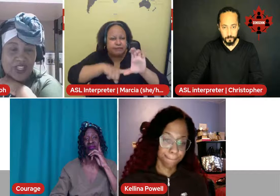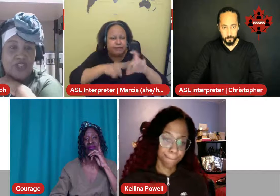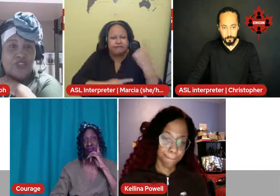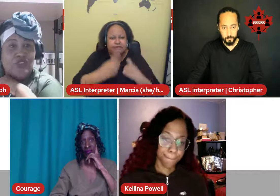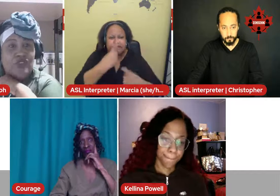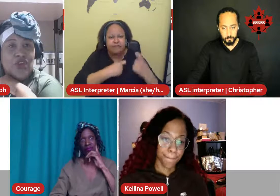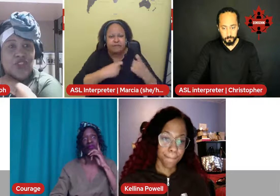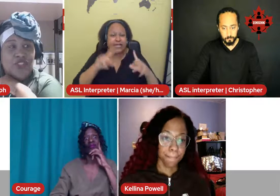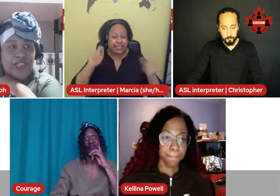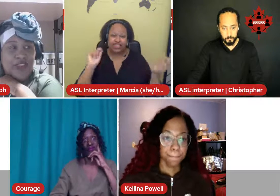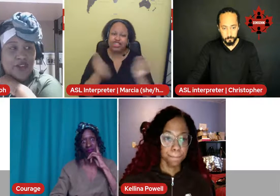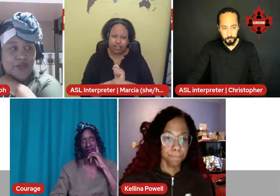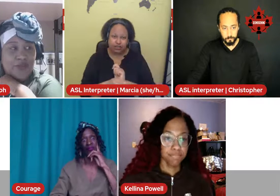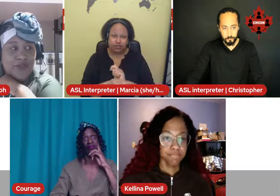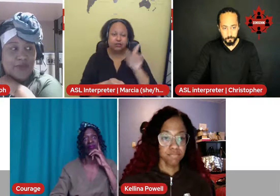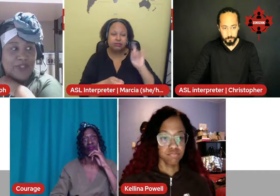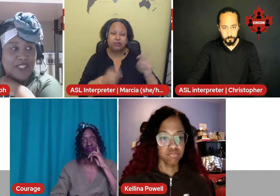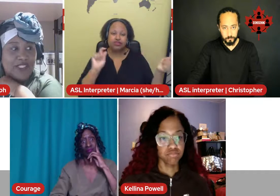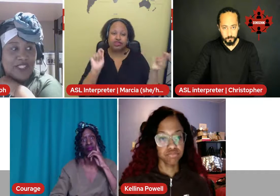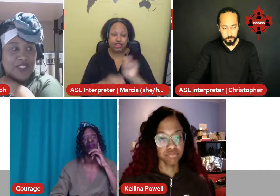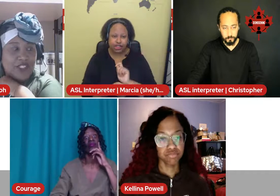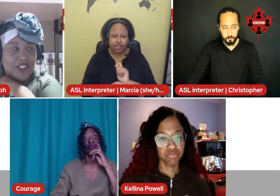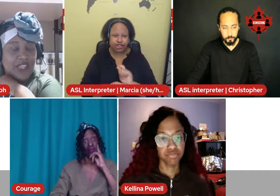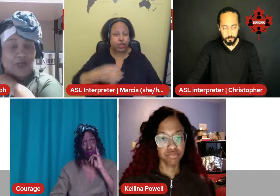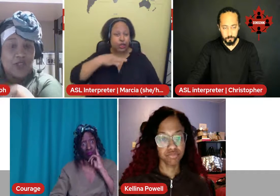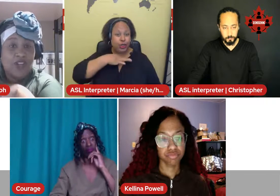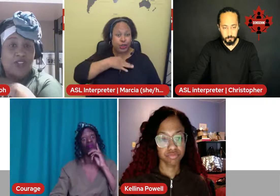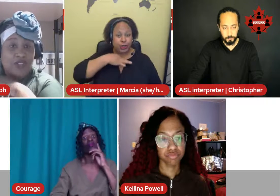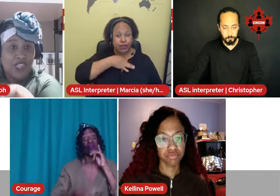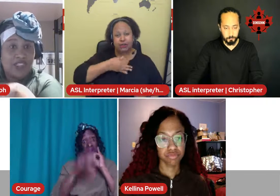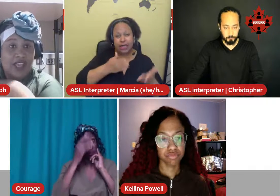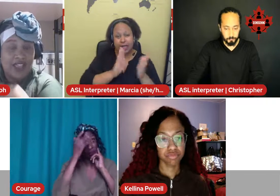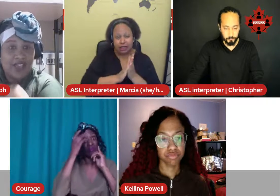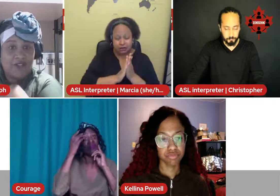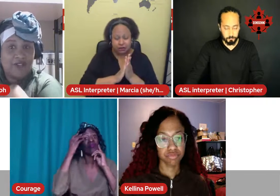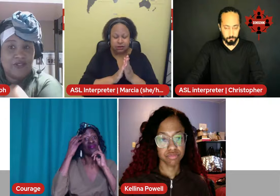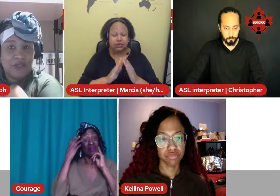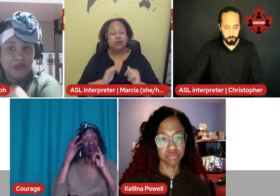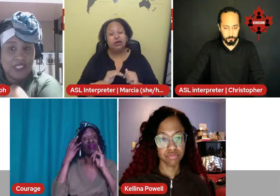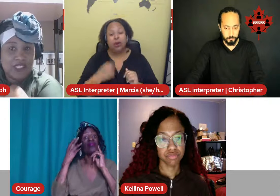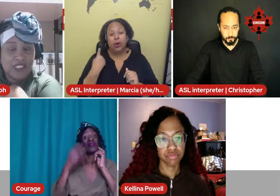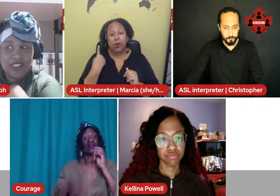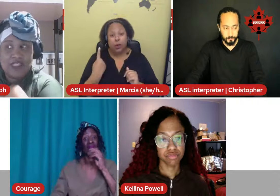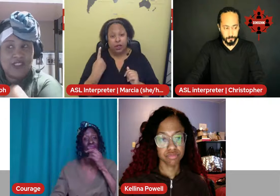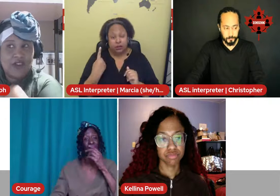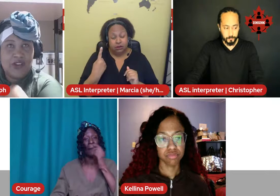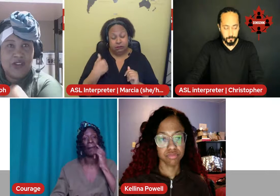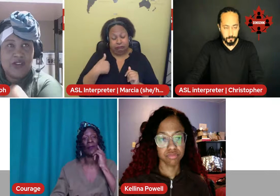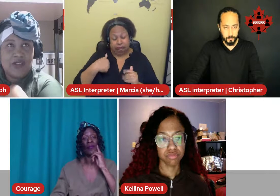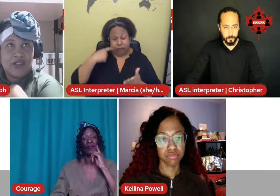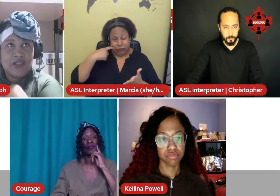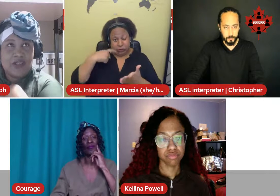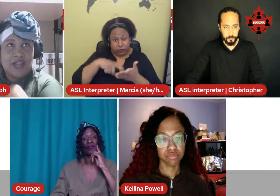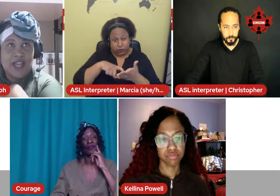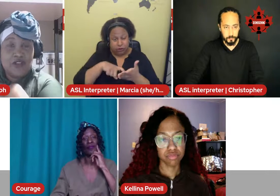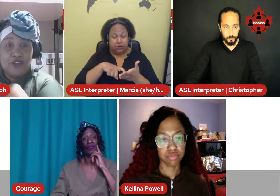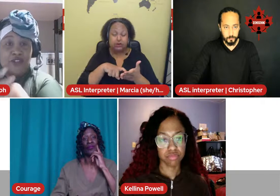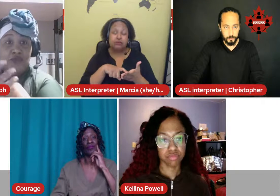Do you, are there representation? Like, one of the things I have noticed is there are, I don't know if you